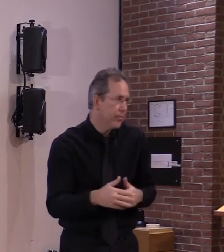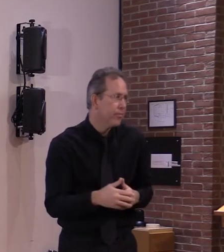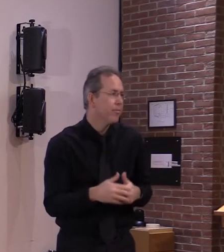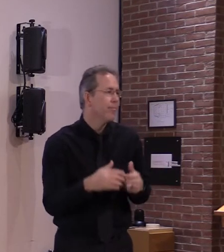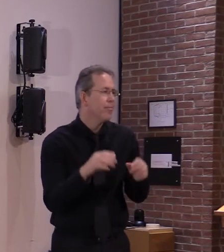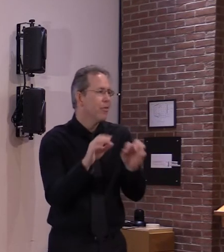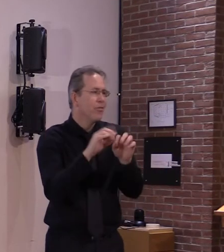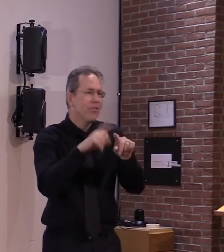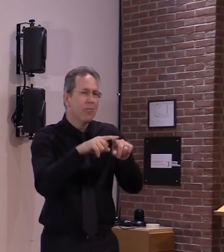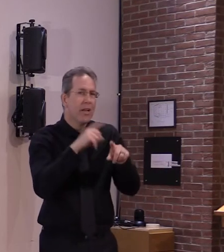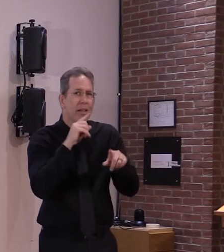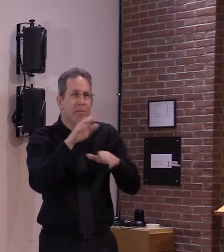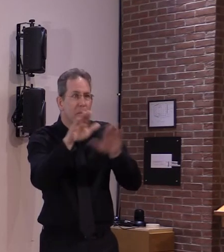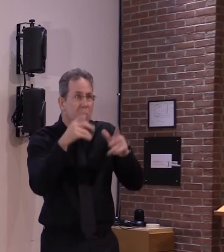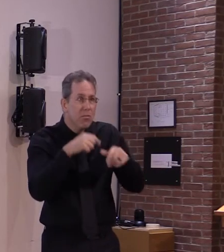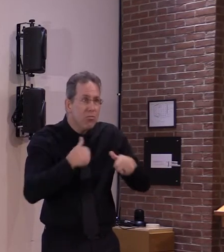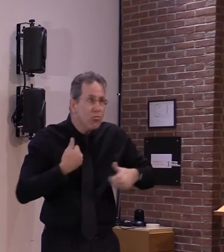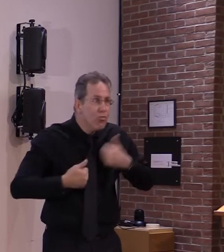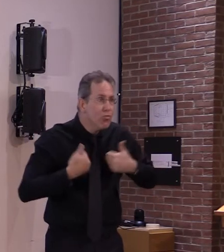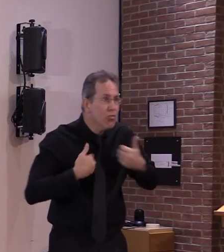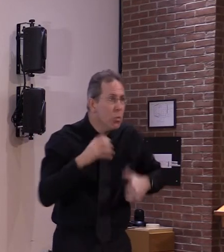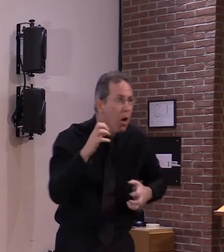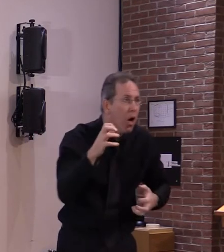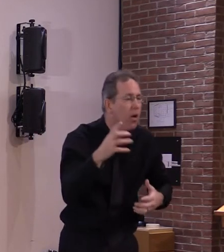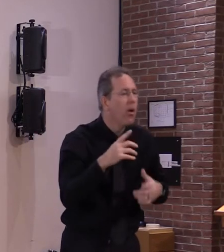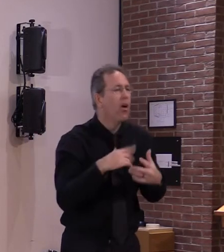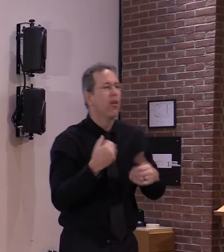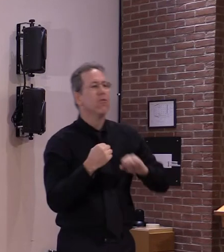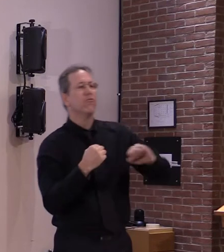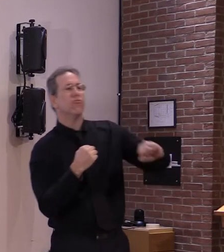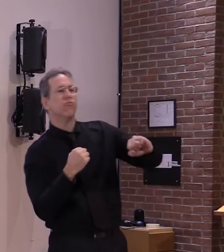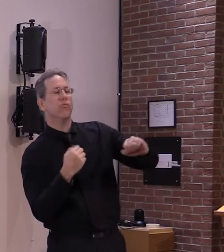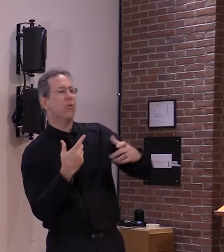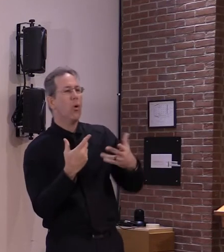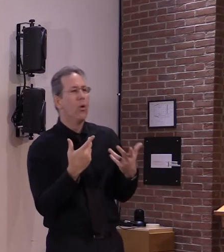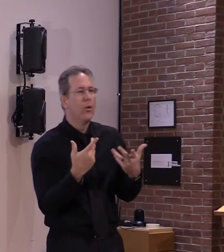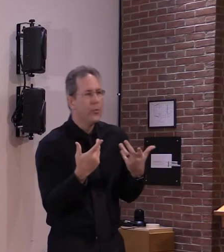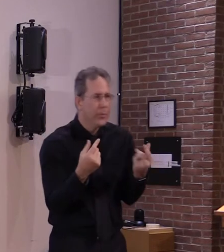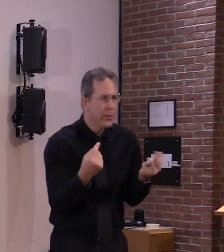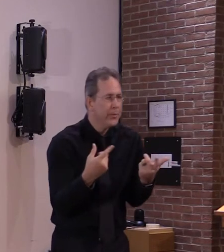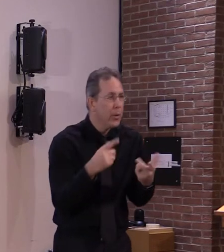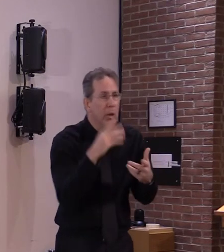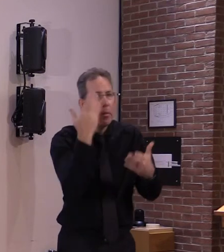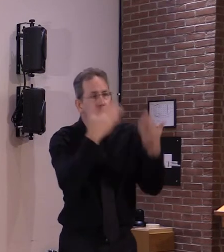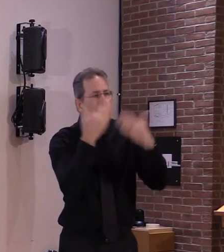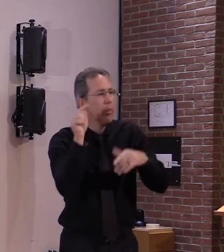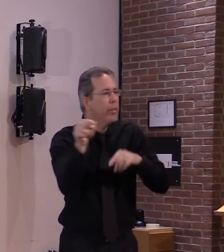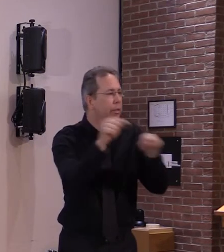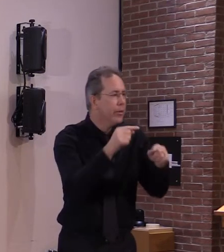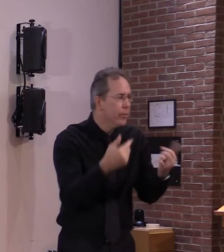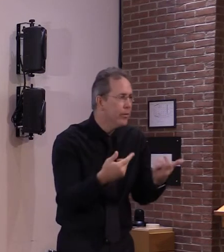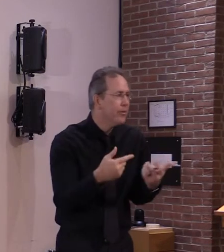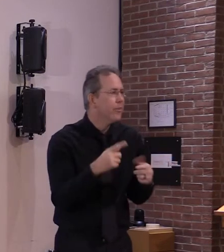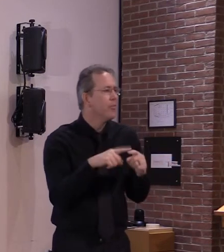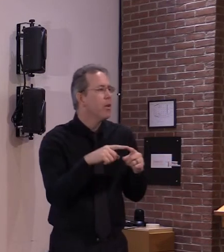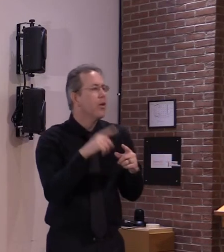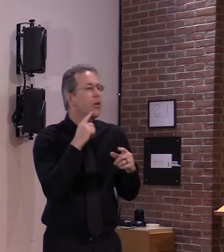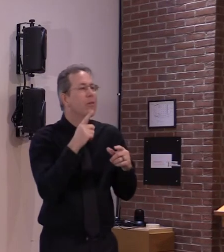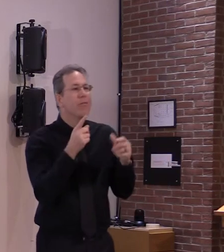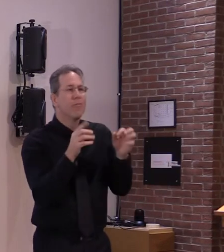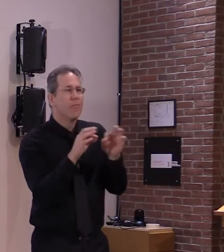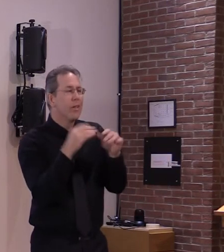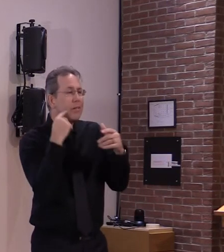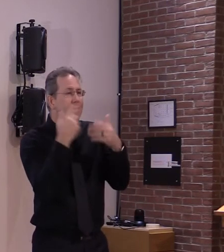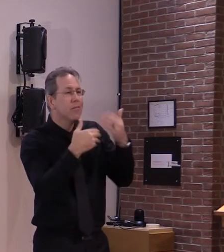the quicker they can manufacture the more uh these uh these approvals uh come into play again there's other